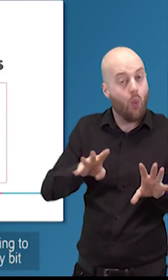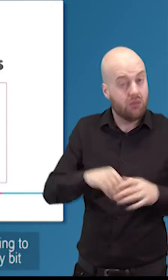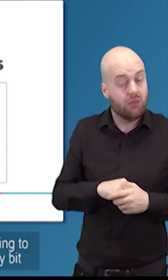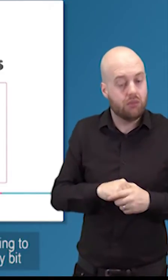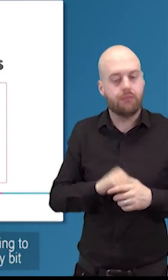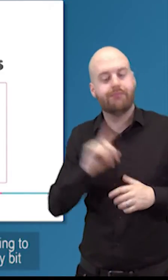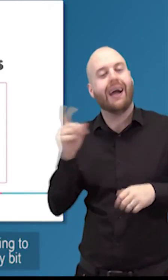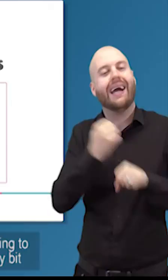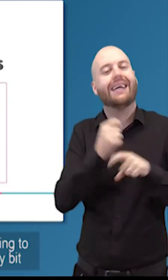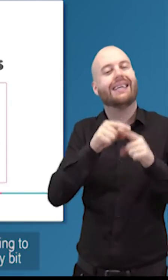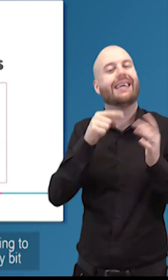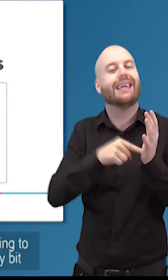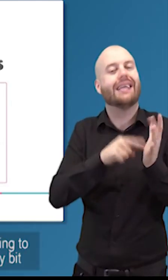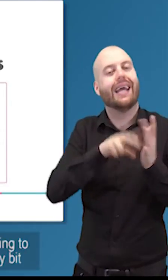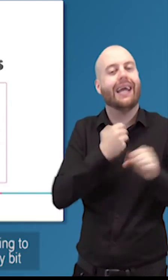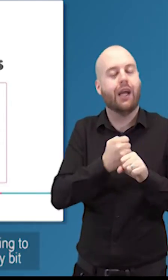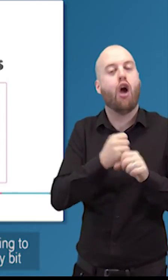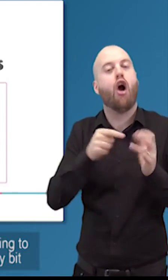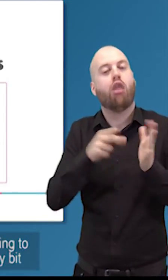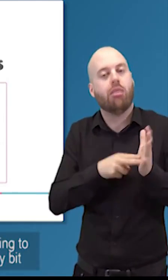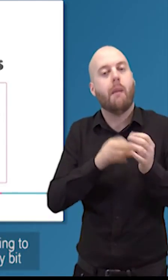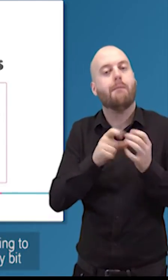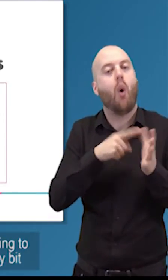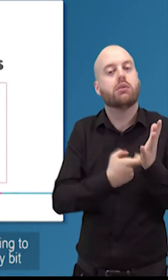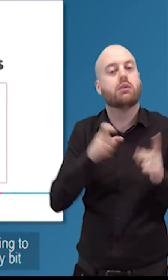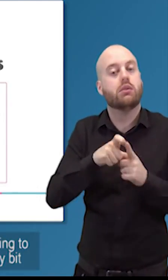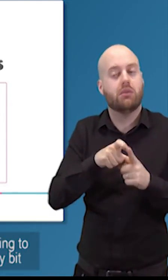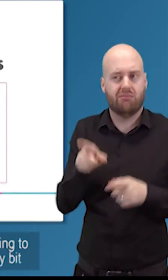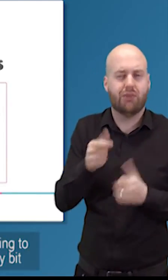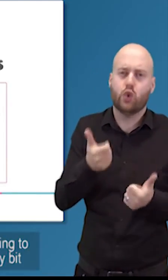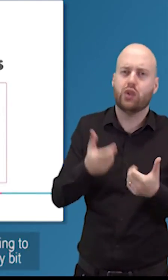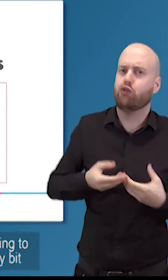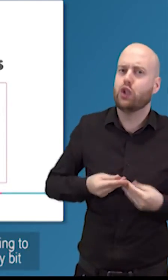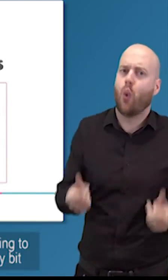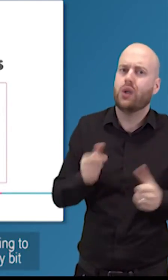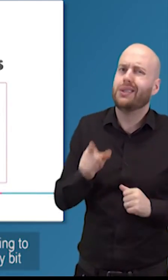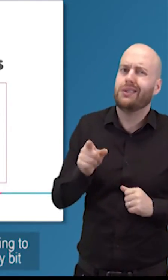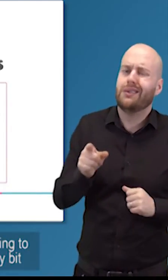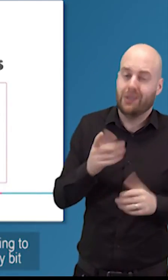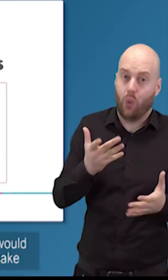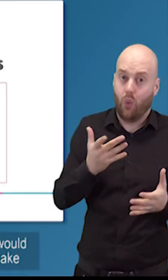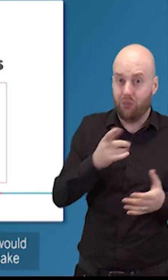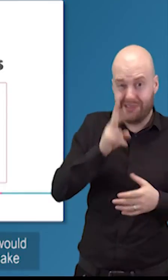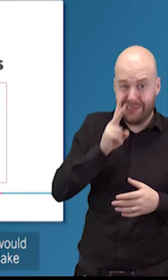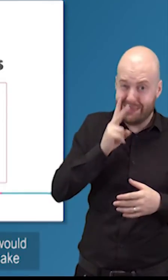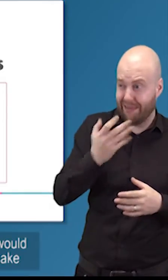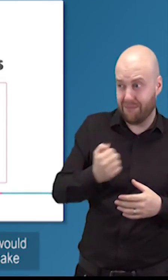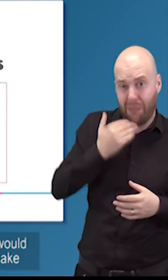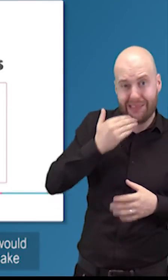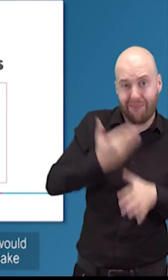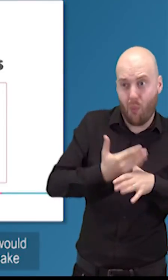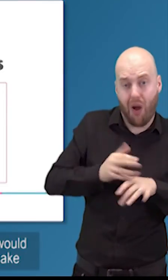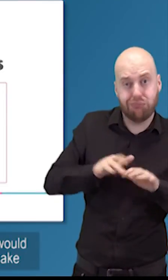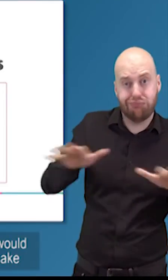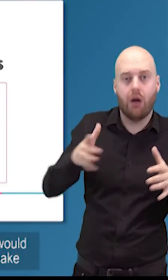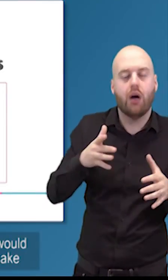getting on boards a great resource that's now trying to to work on this young trustee program so i think bit by bit there are efforts going